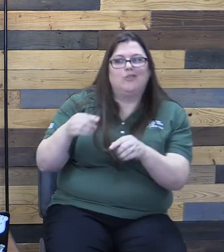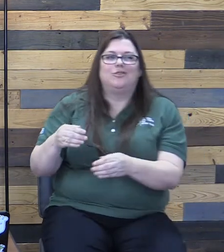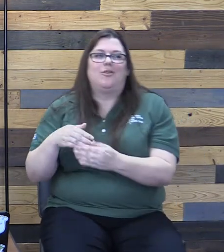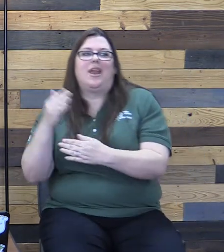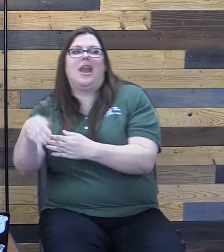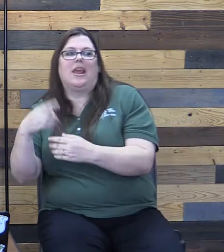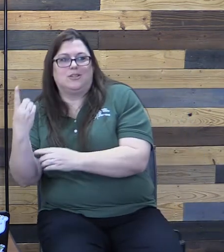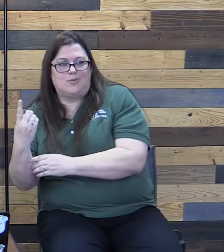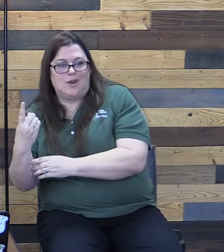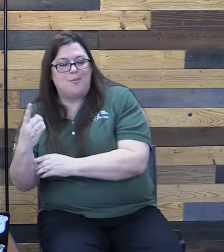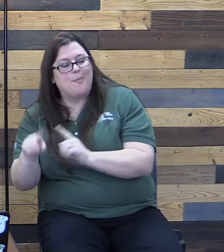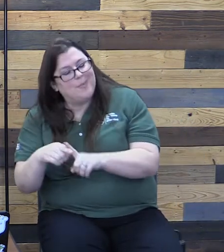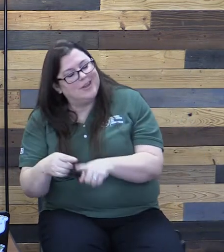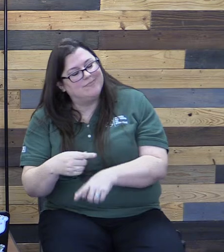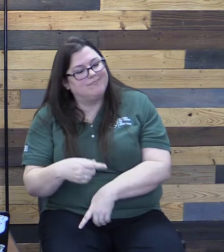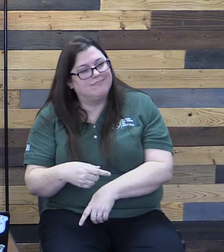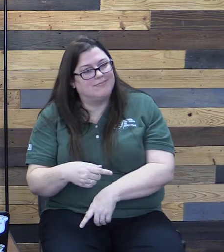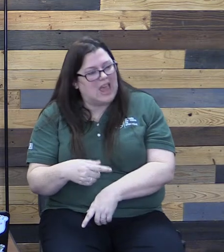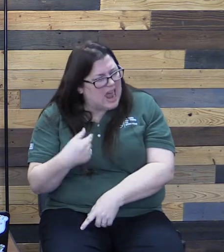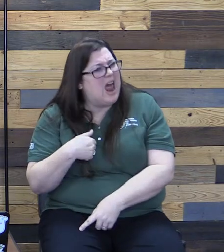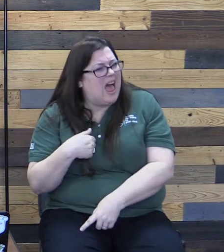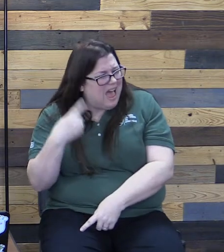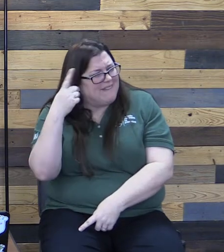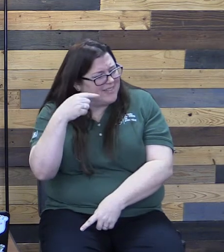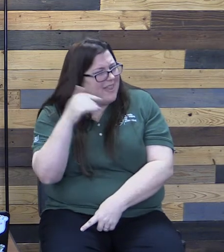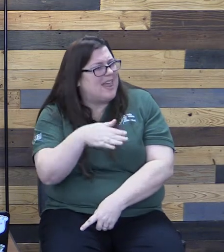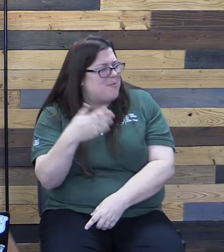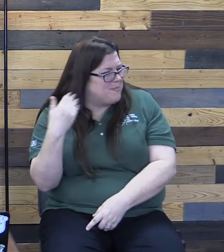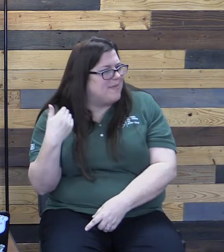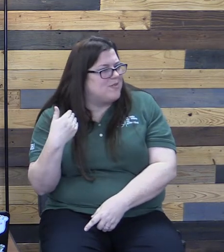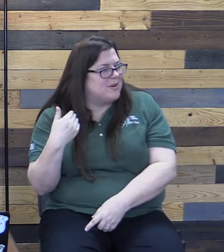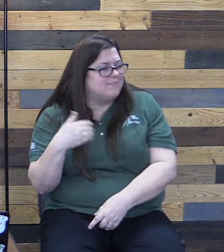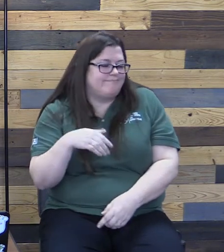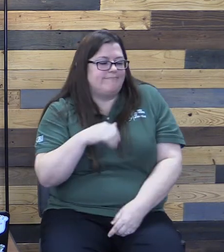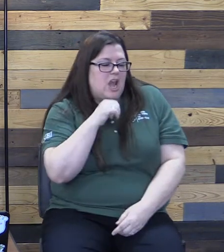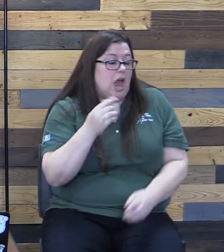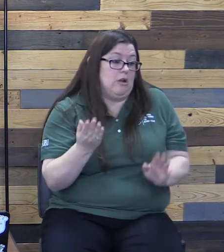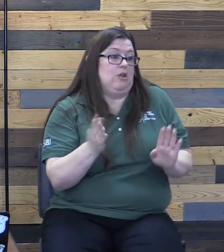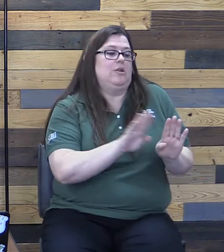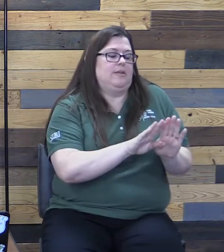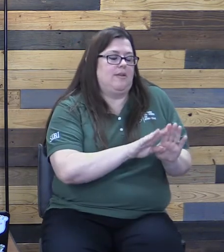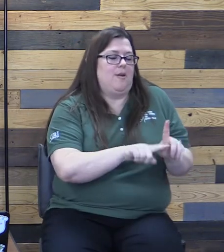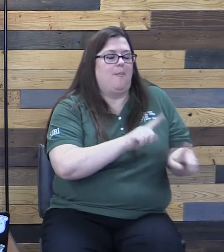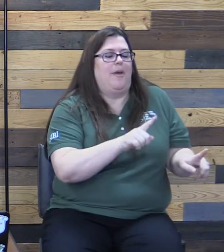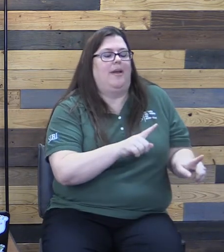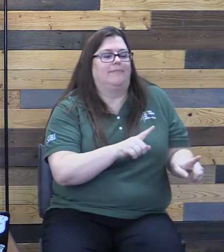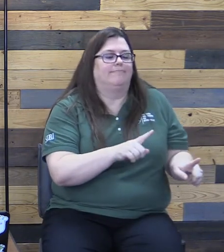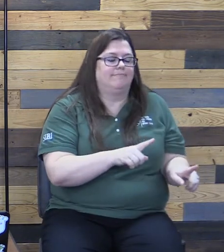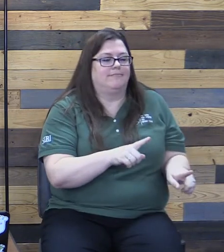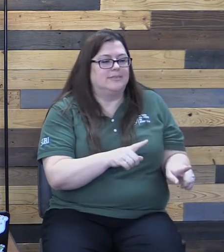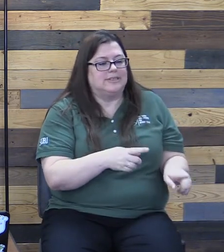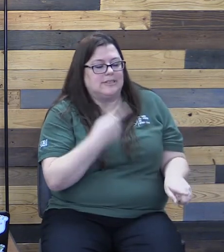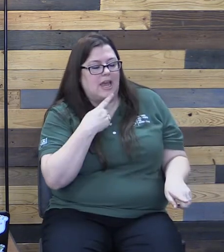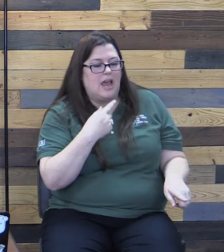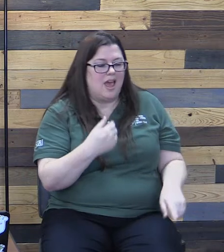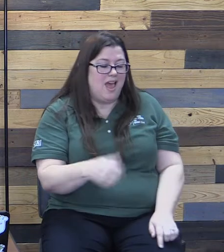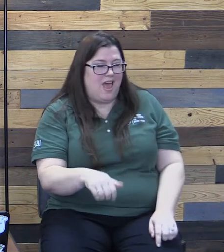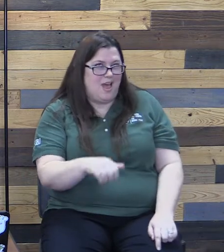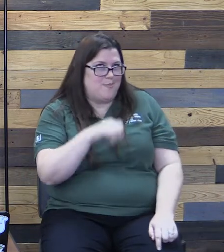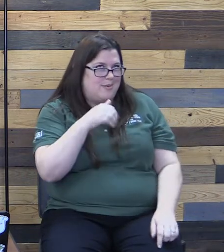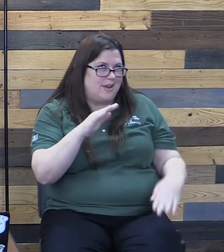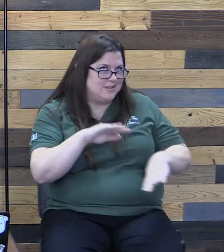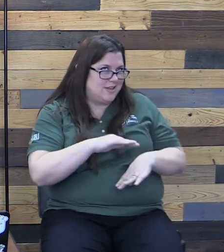But, I've even thought of that before. Not closing the door, but just like, oh, I'm really not satisfied with this situation.